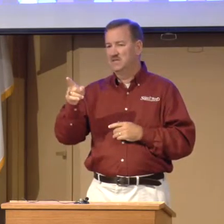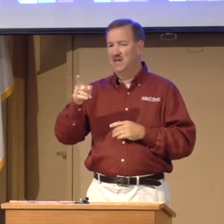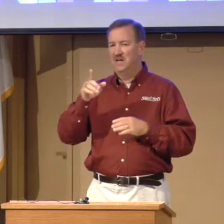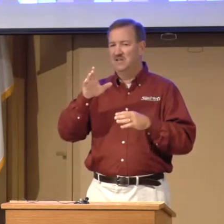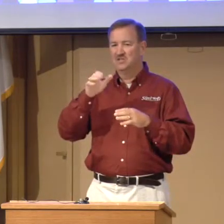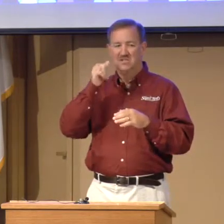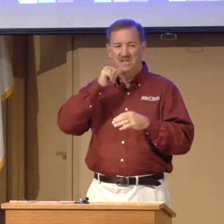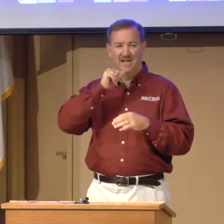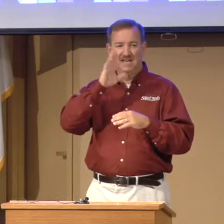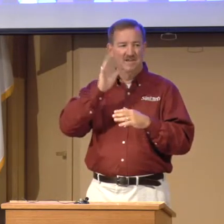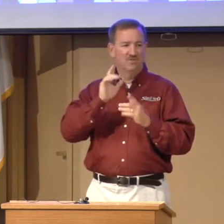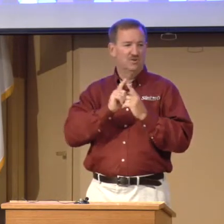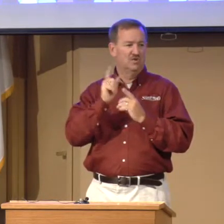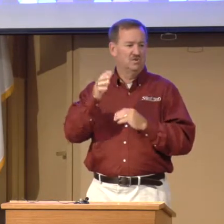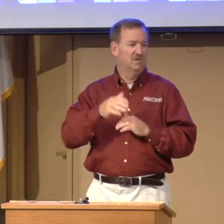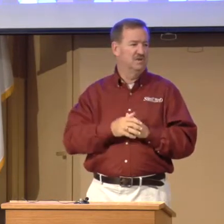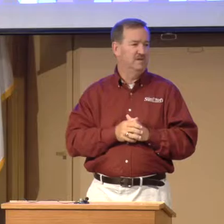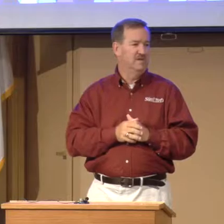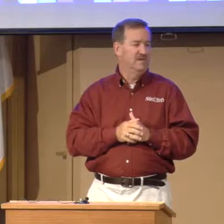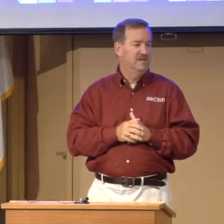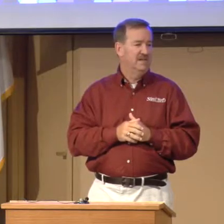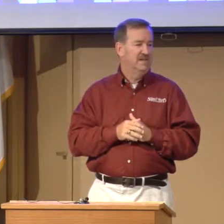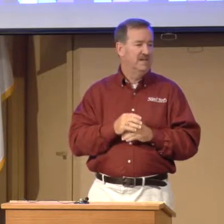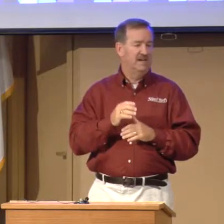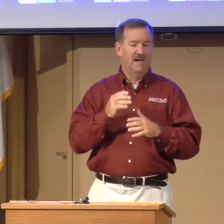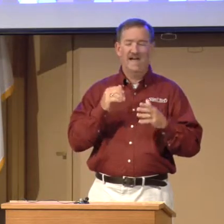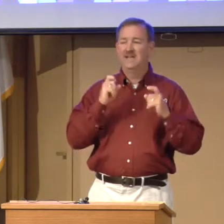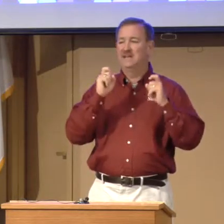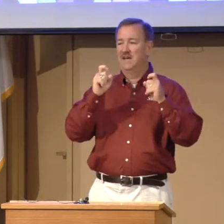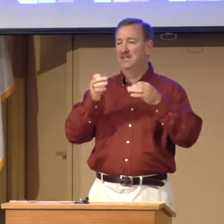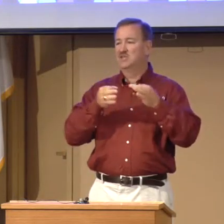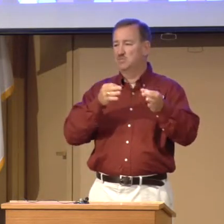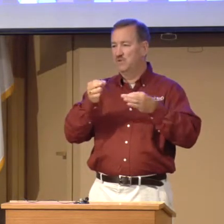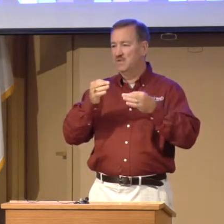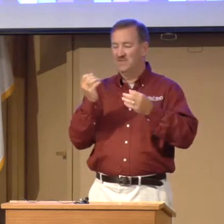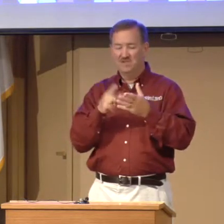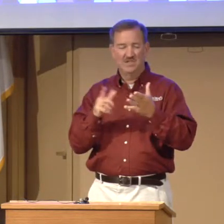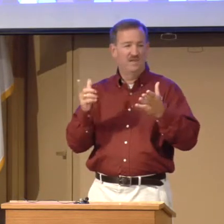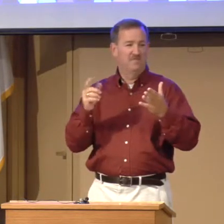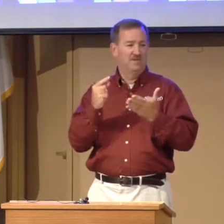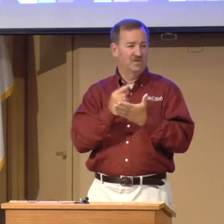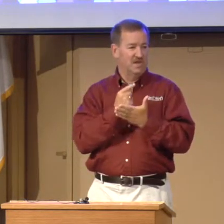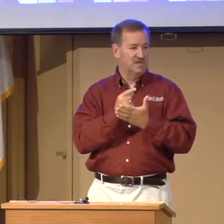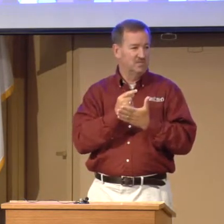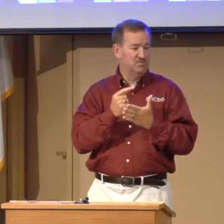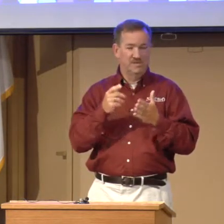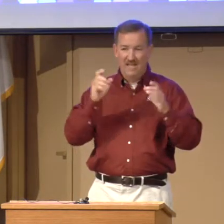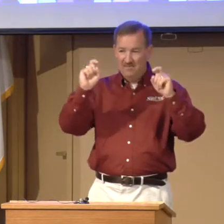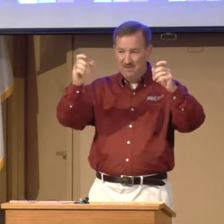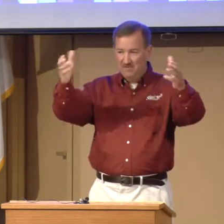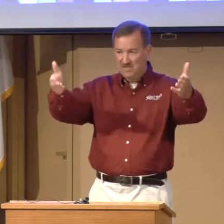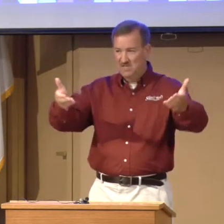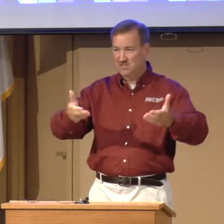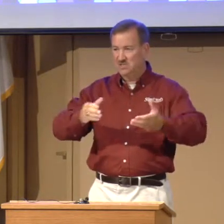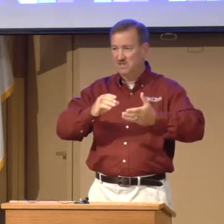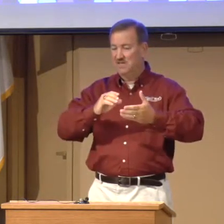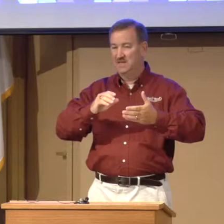she, I had never talked with her, and I had explained everything about the gospel and gave an invitation. And